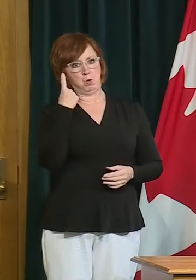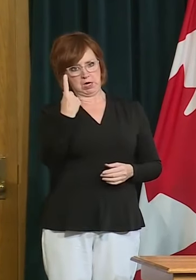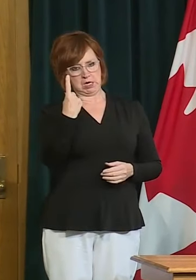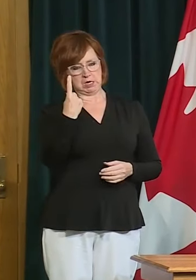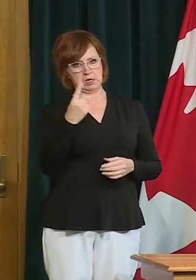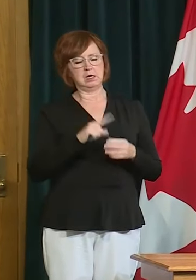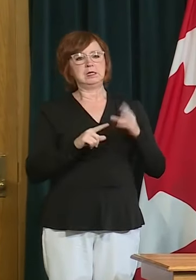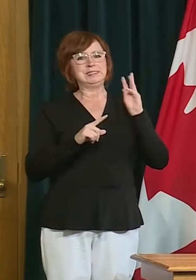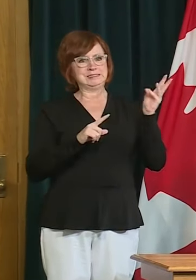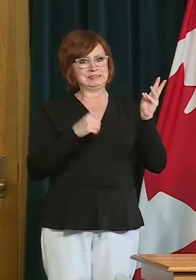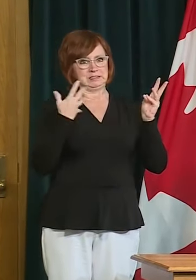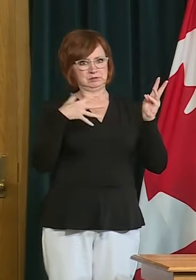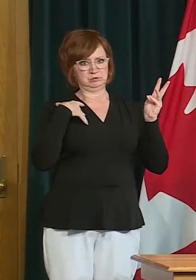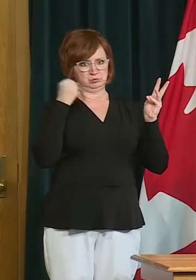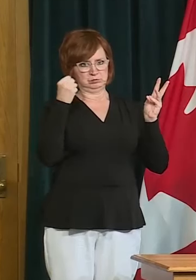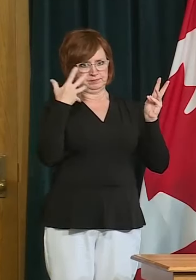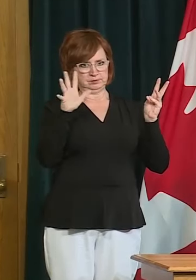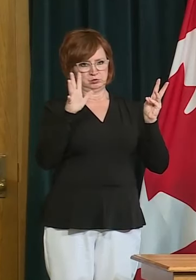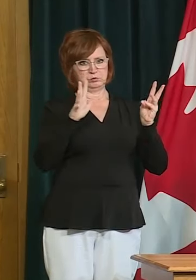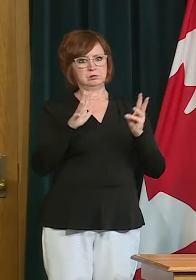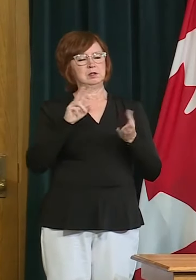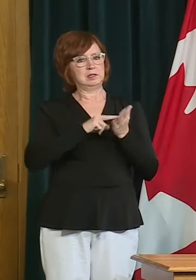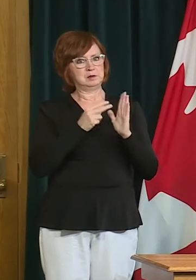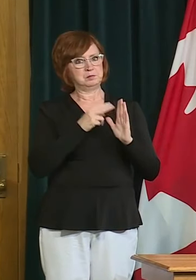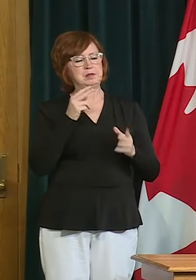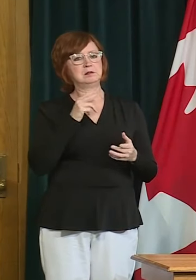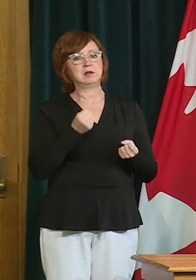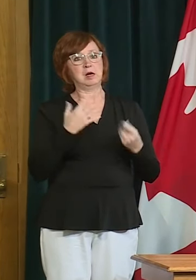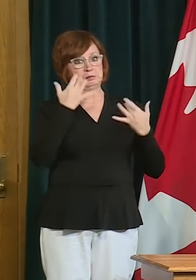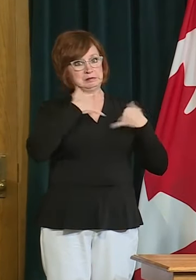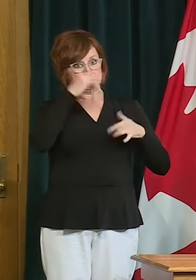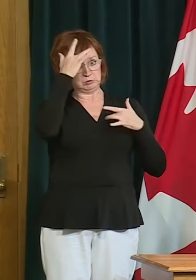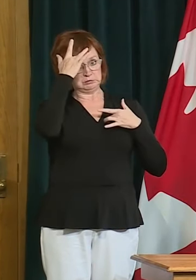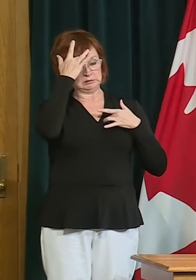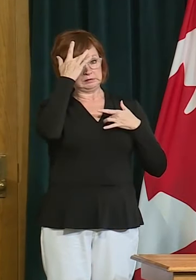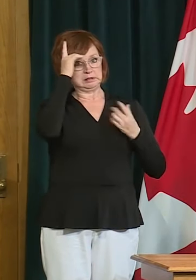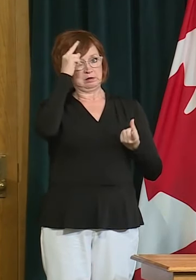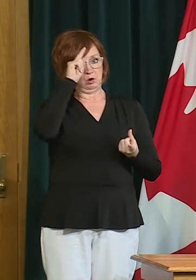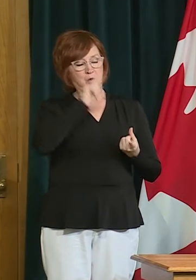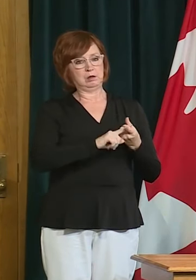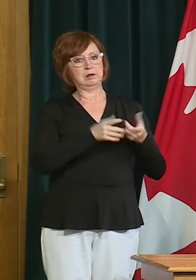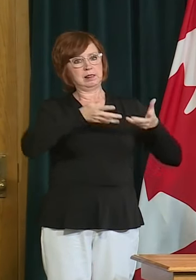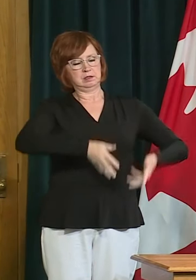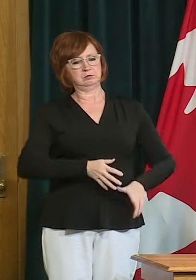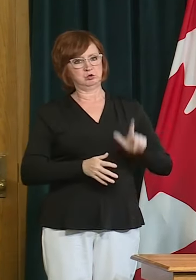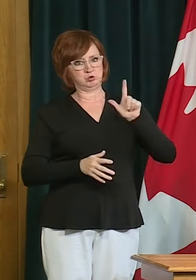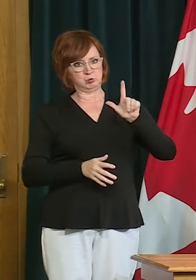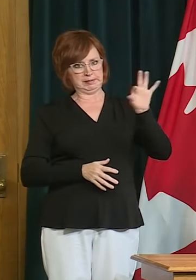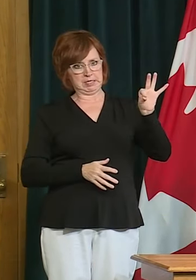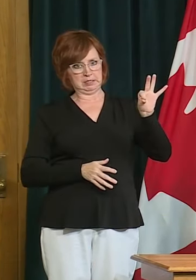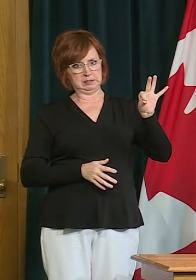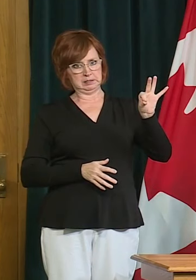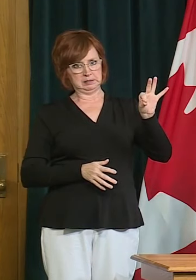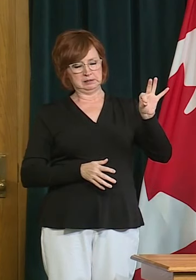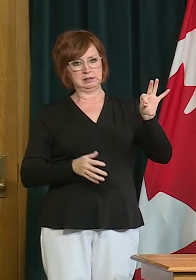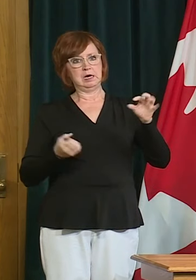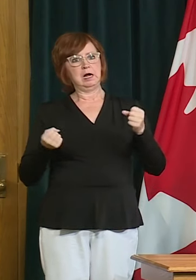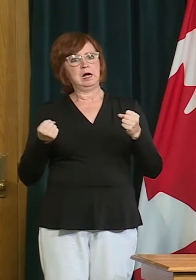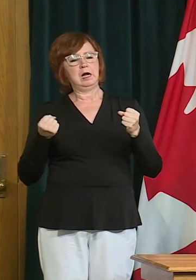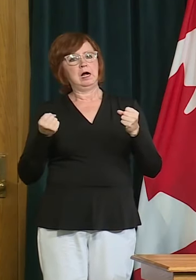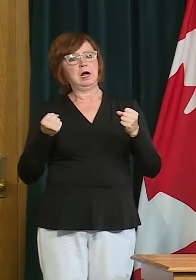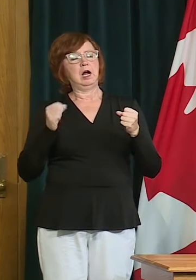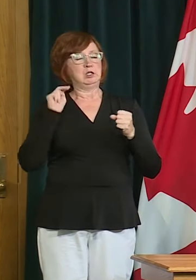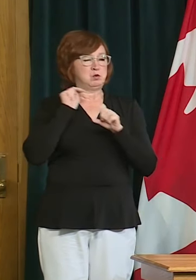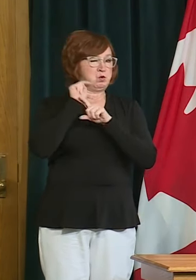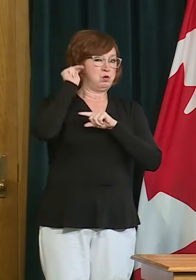six additional recoveries which lowers our active cases in this province to 29. Just 18 active cases now